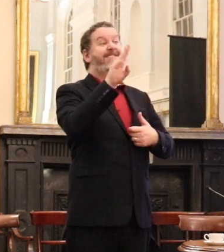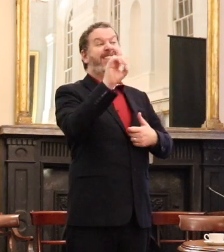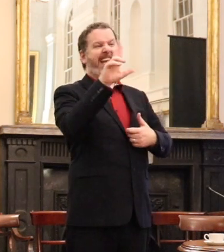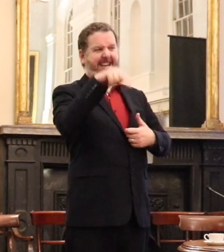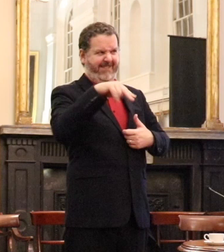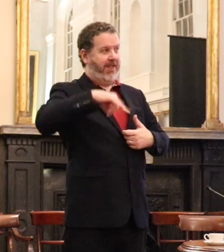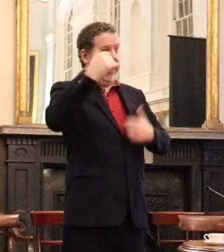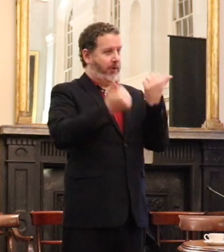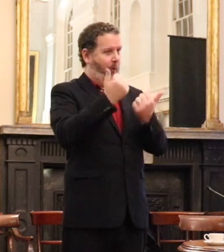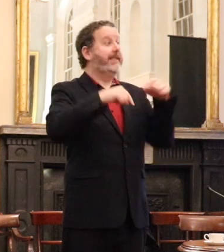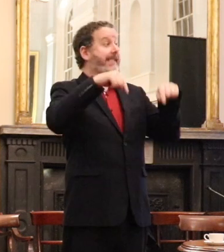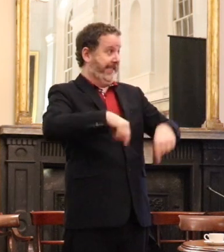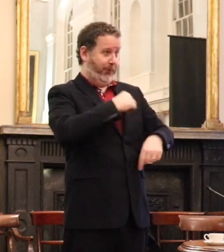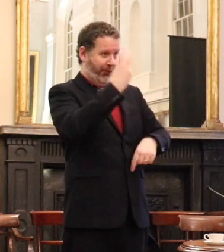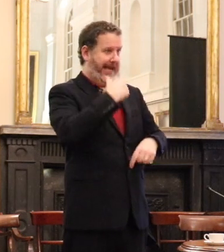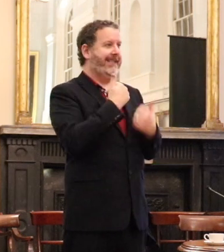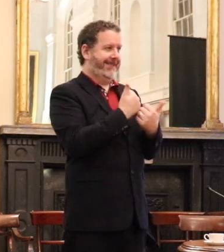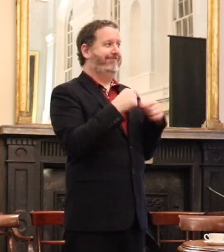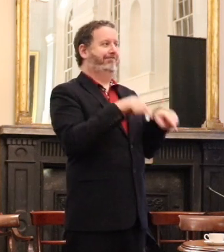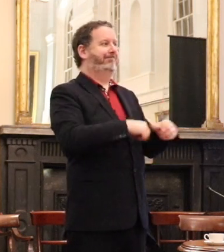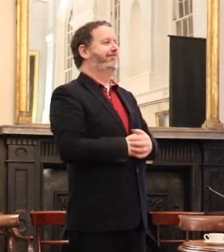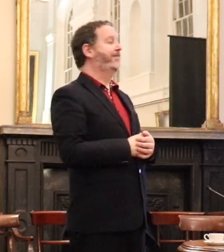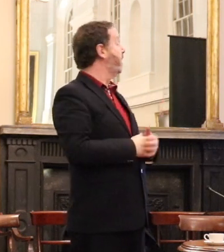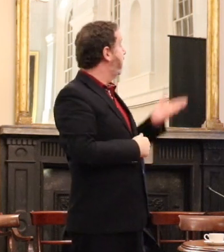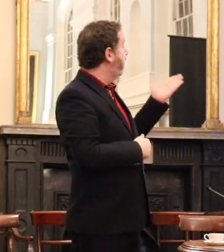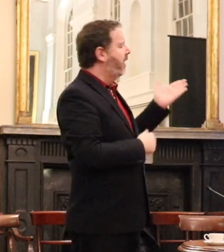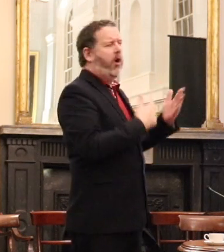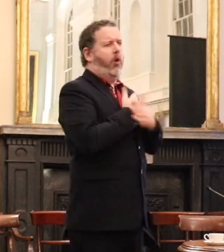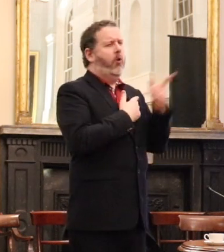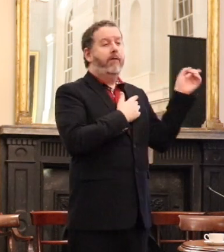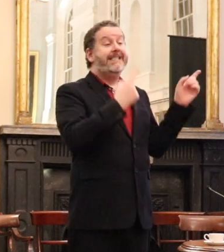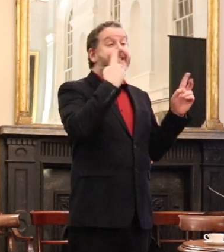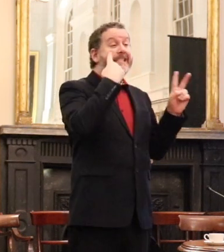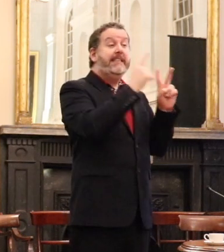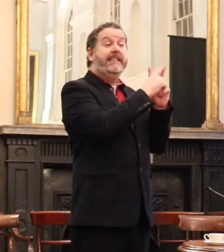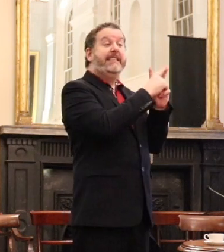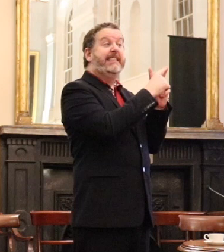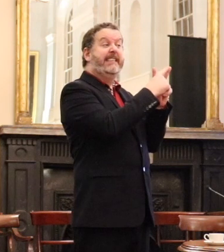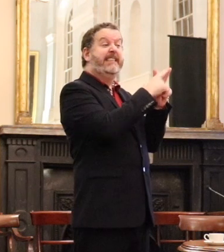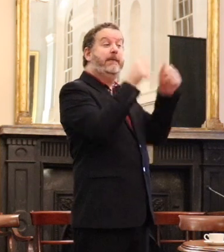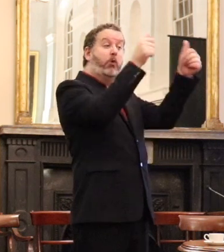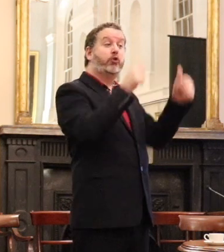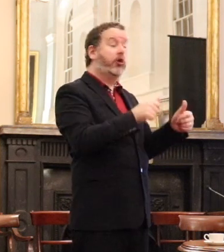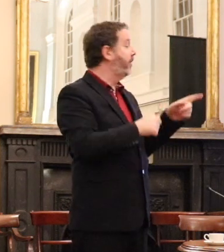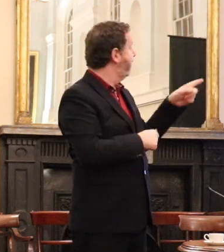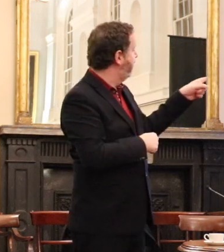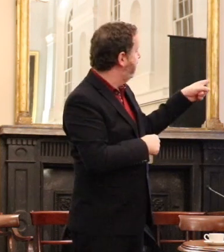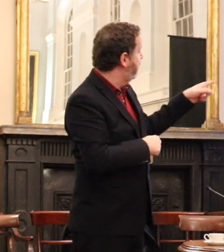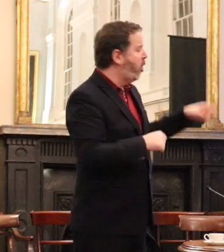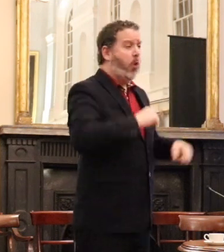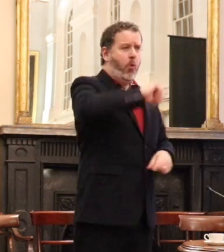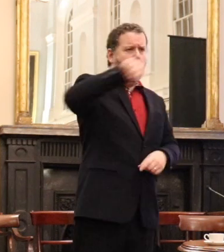us. And what I love about this is if you look at Siobhan's poster that says we need £40